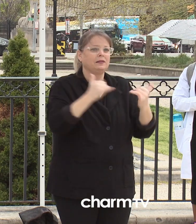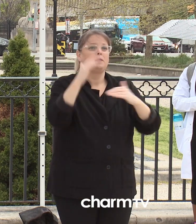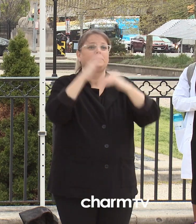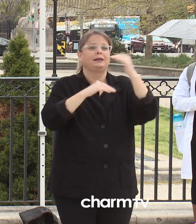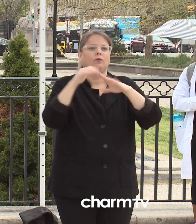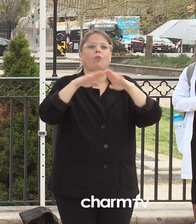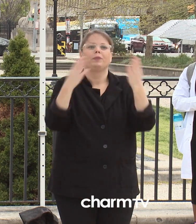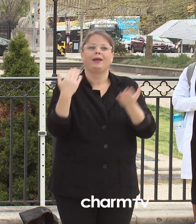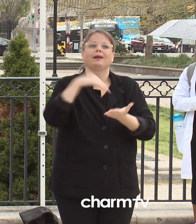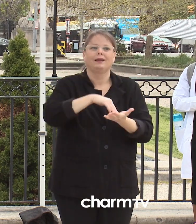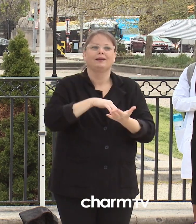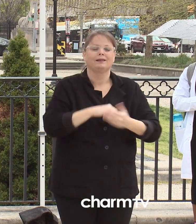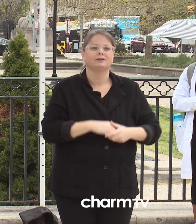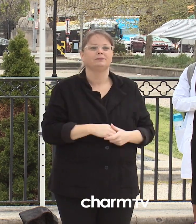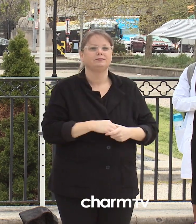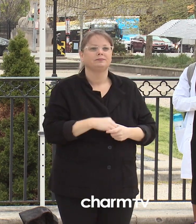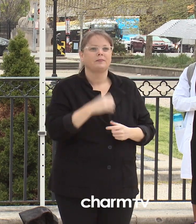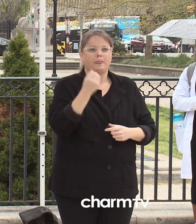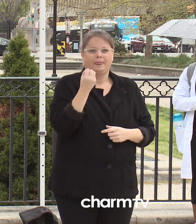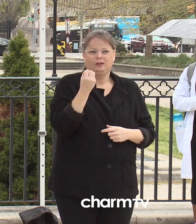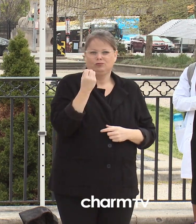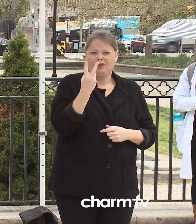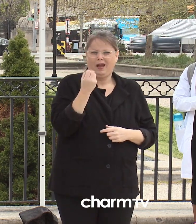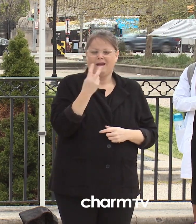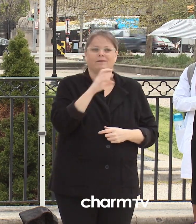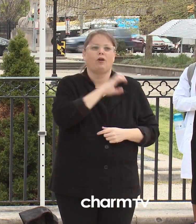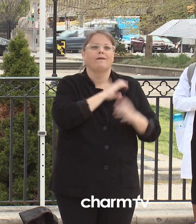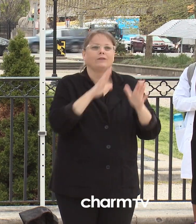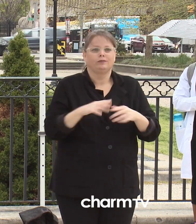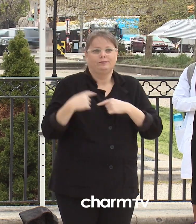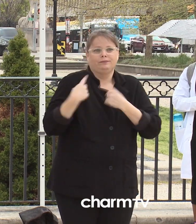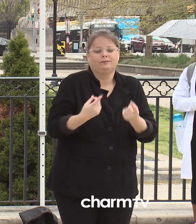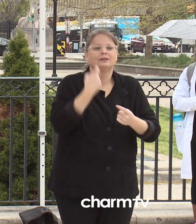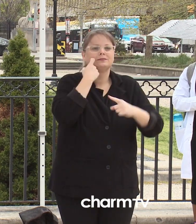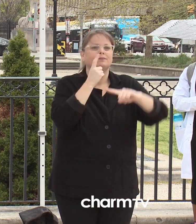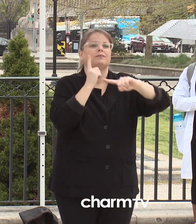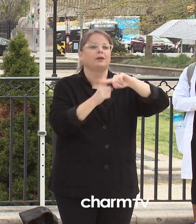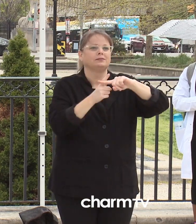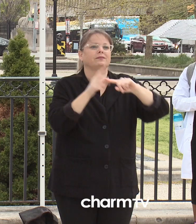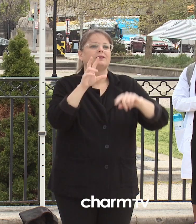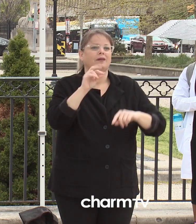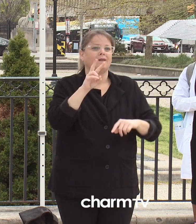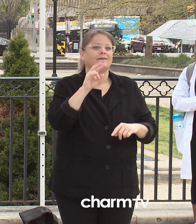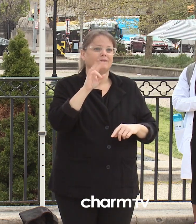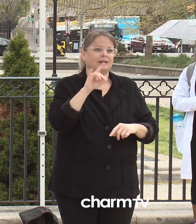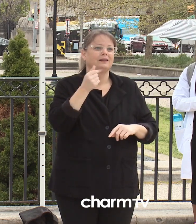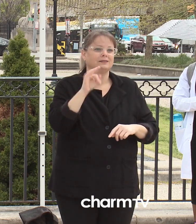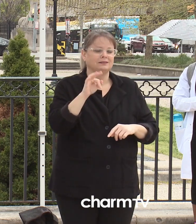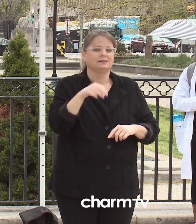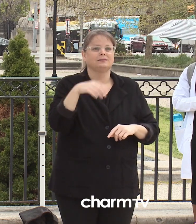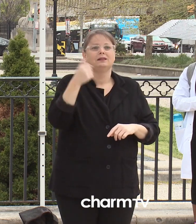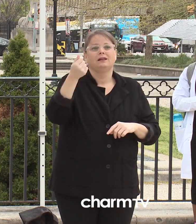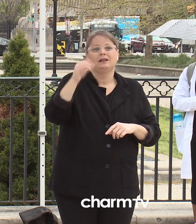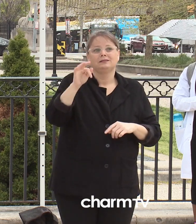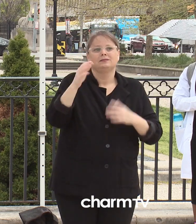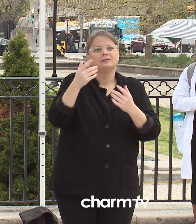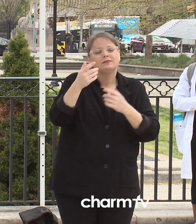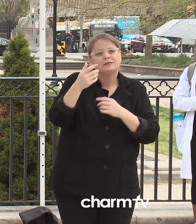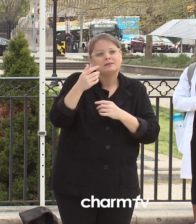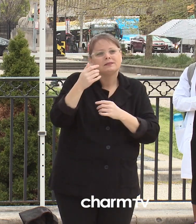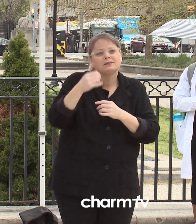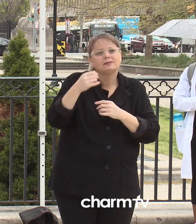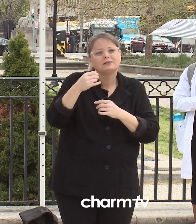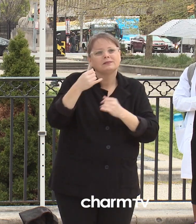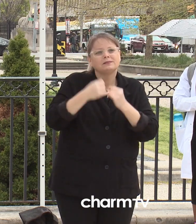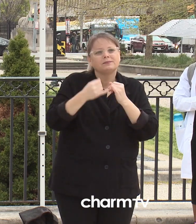officers currently awaiting test results. Since the beginning of this pandemic 309 officers have been quarantined for some